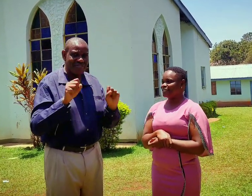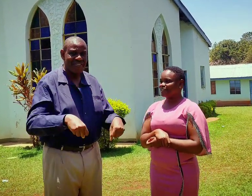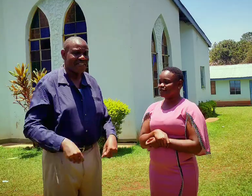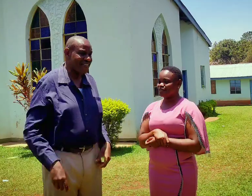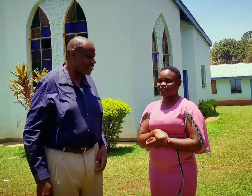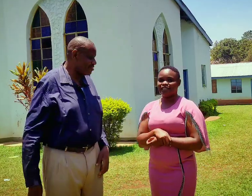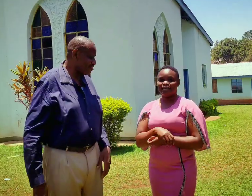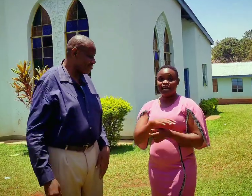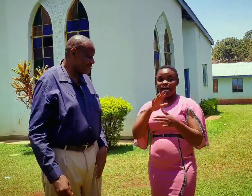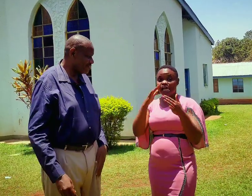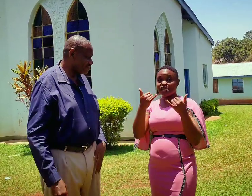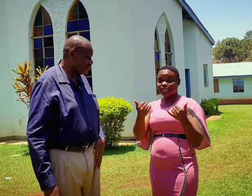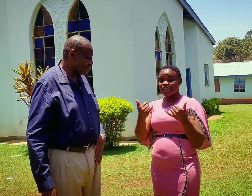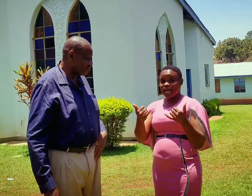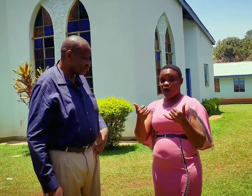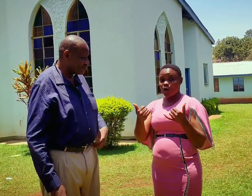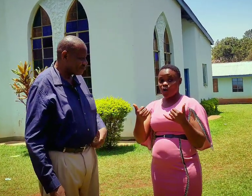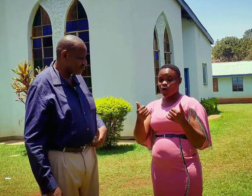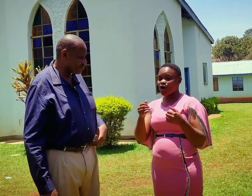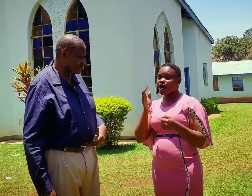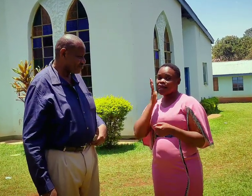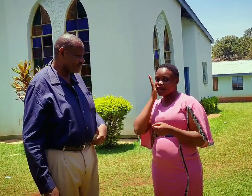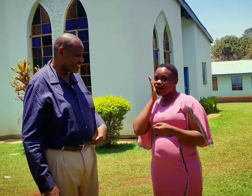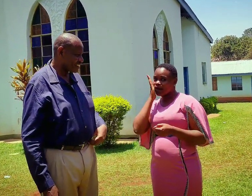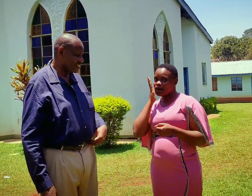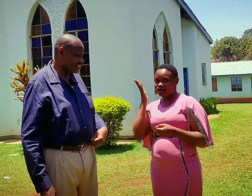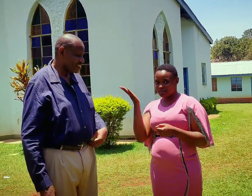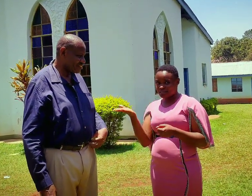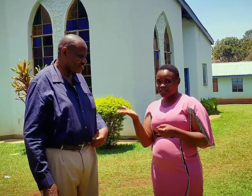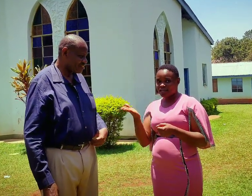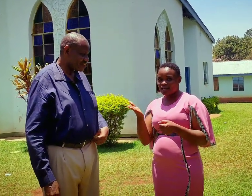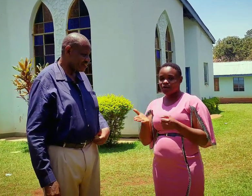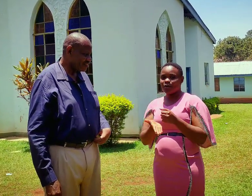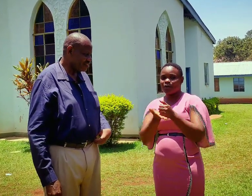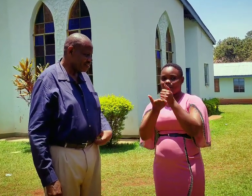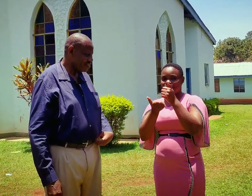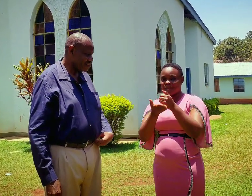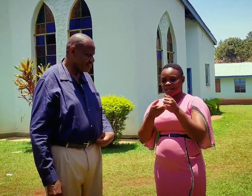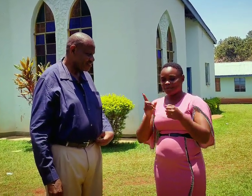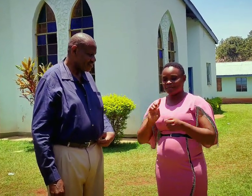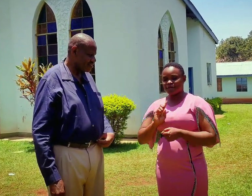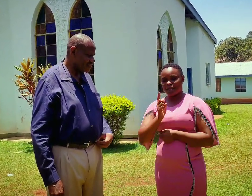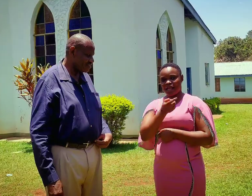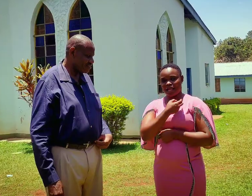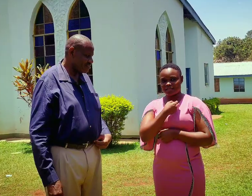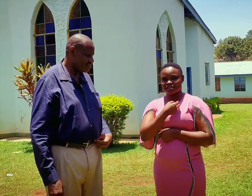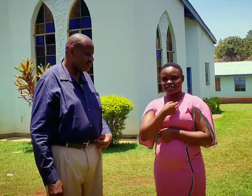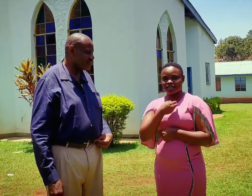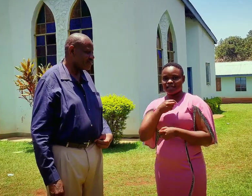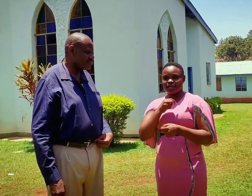who learn sign language, now, Akaranga will also help us